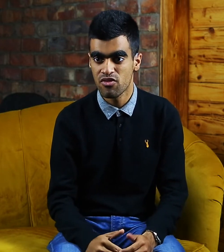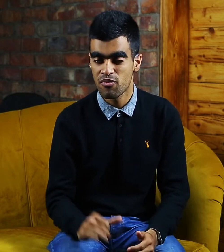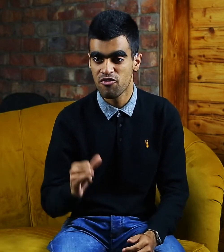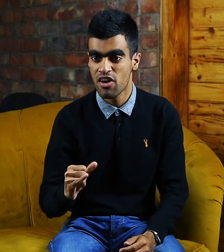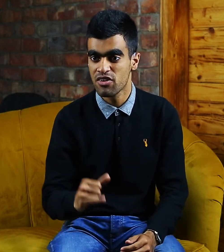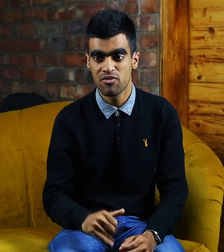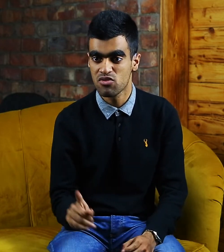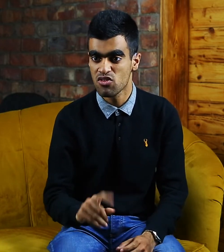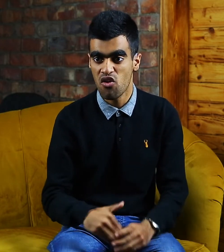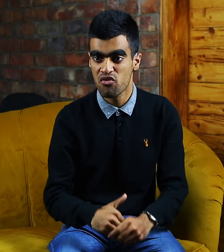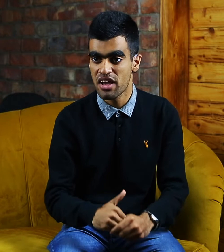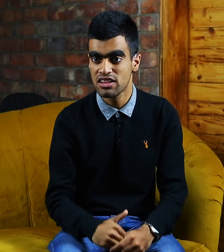Very love friendly.